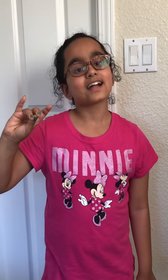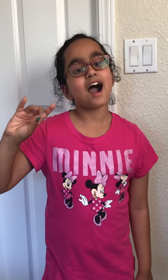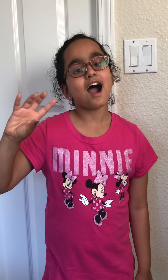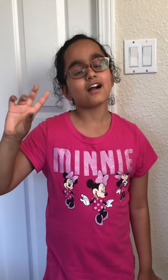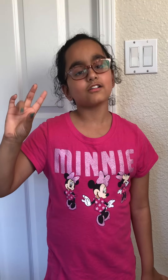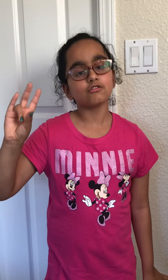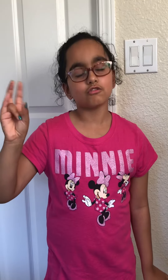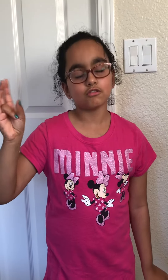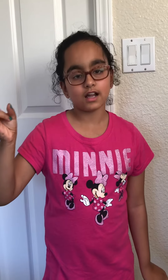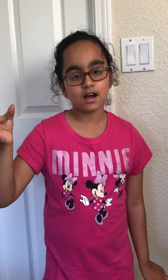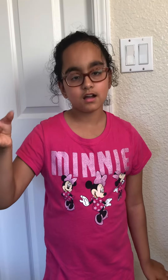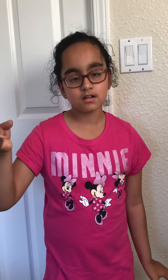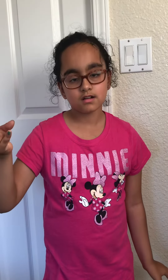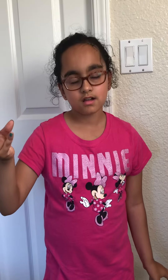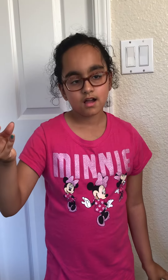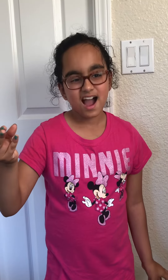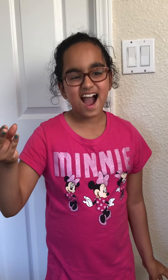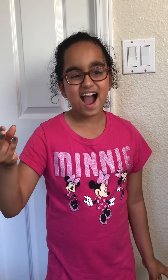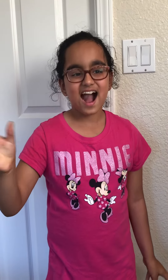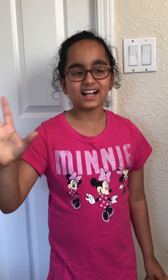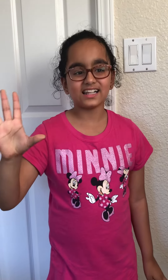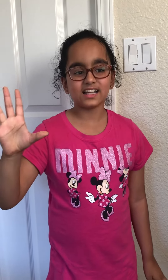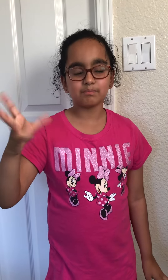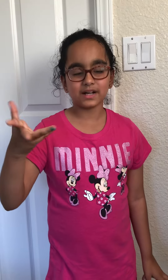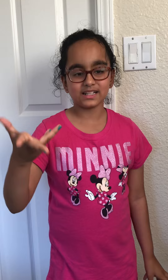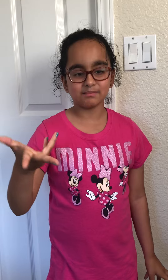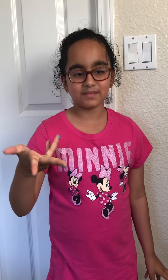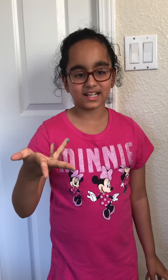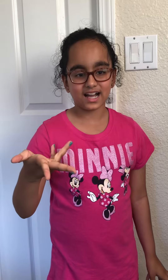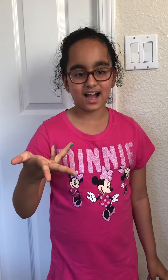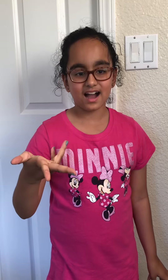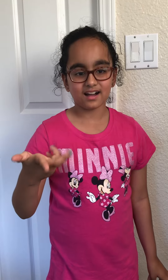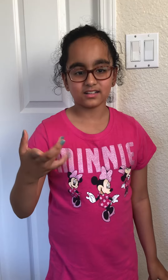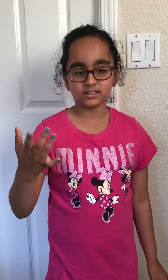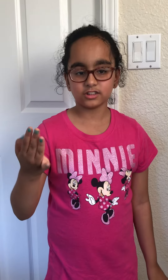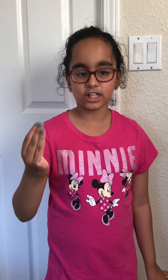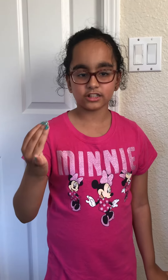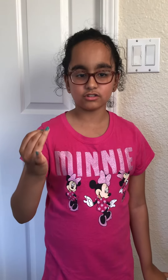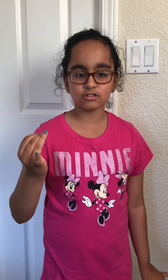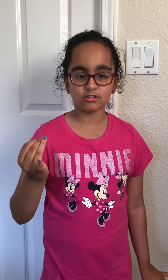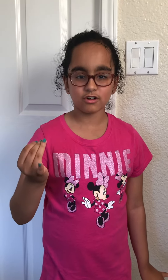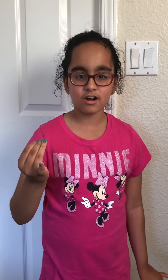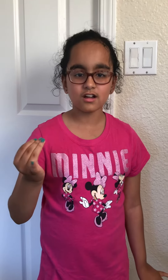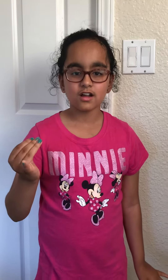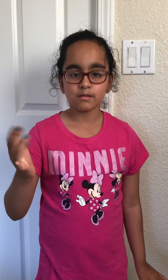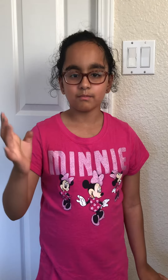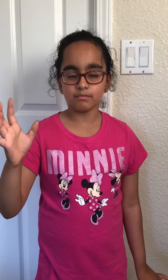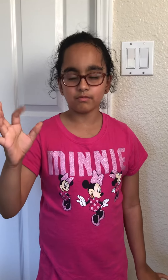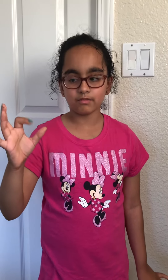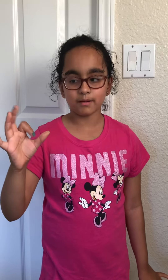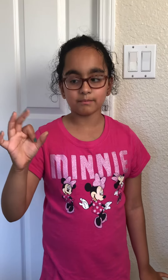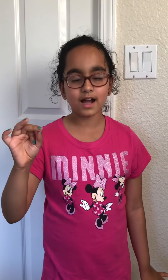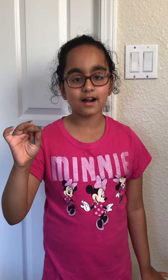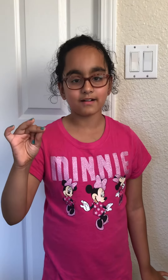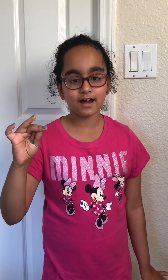Kangula, Alapadmakaha, Chattura, Paramahara,